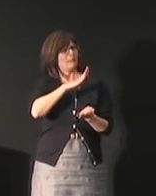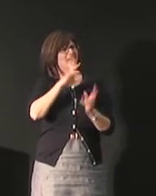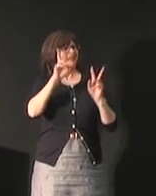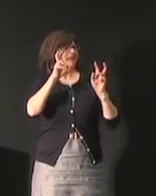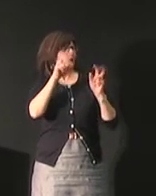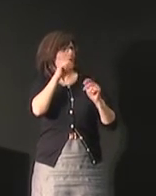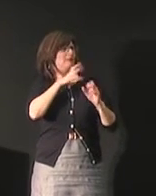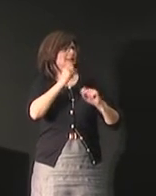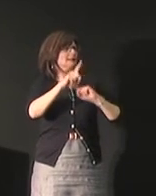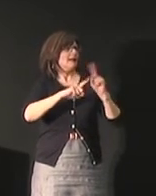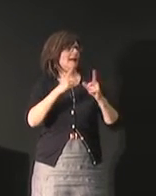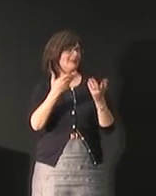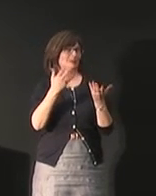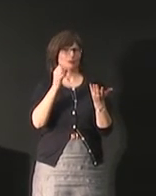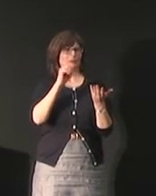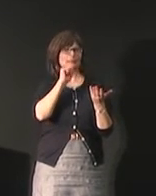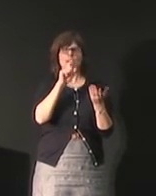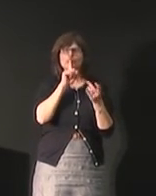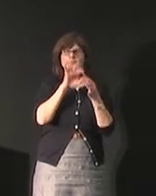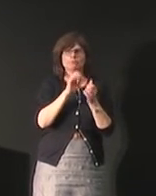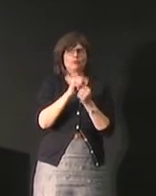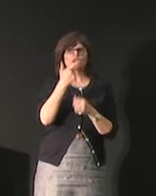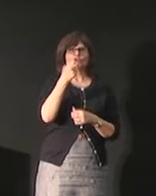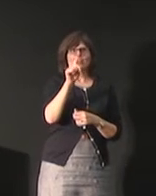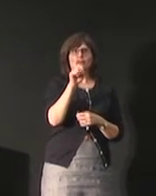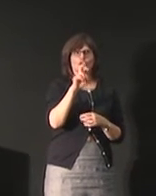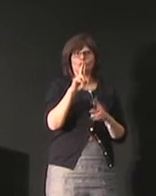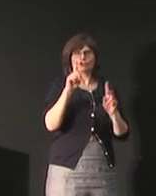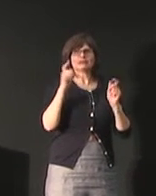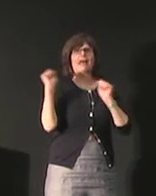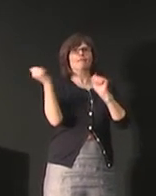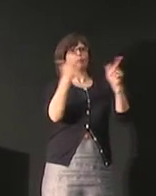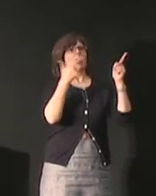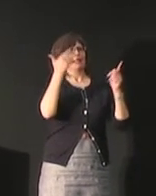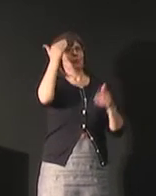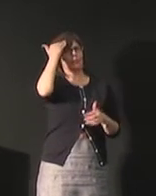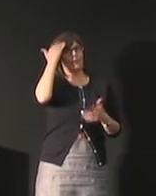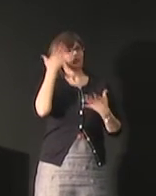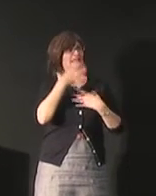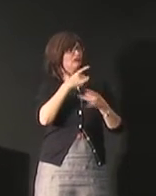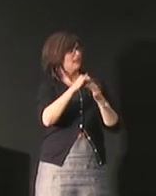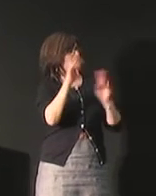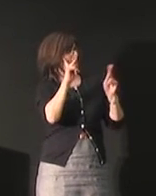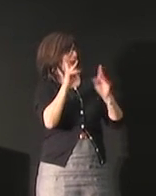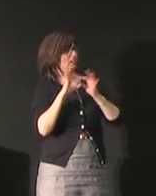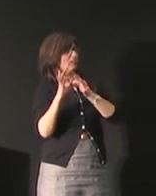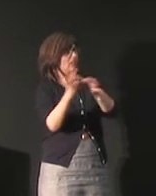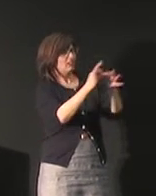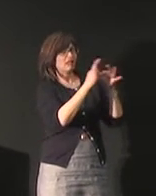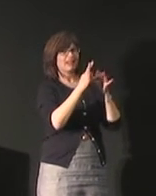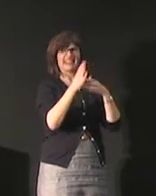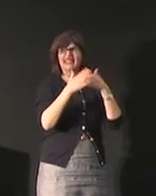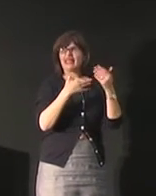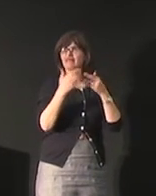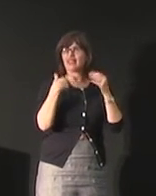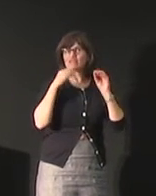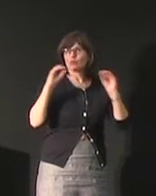so the man will know what the woman's signs are so I don't think it's really gender specific the